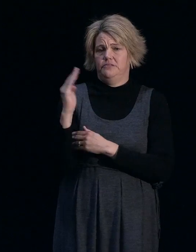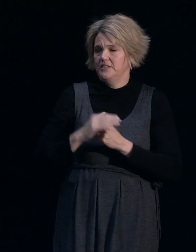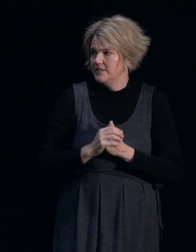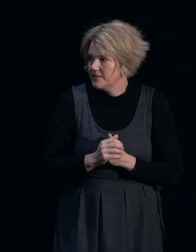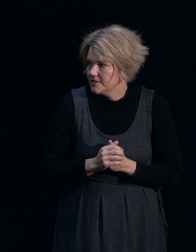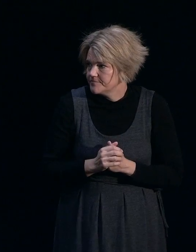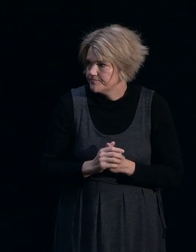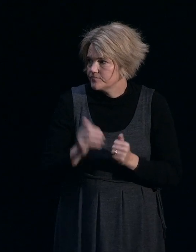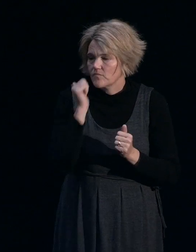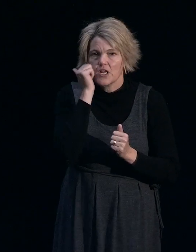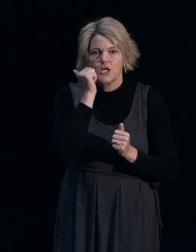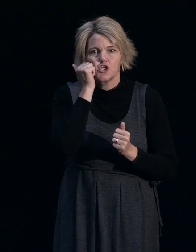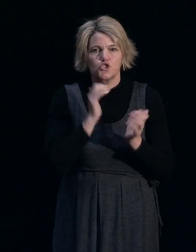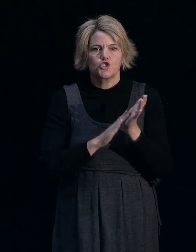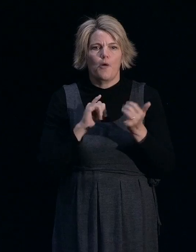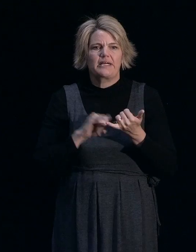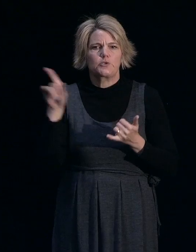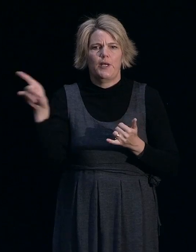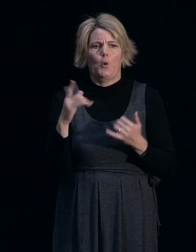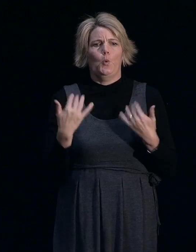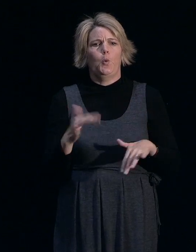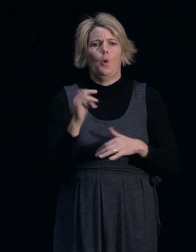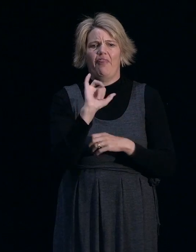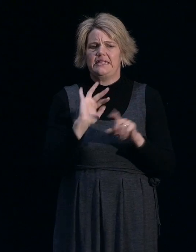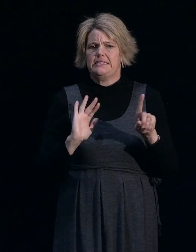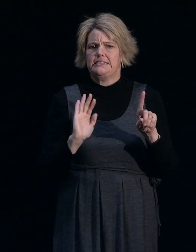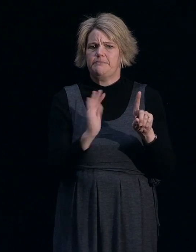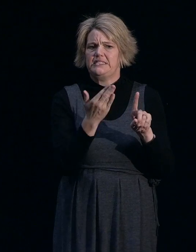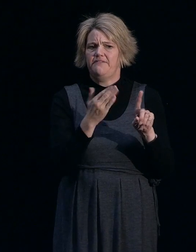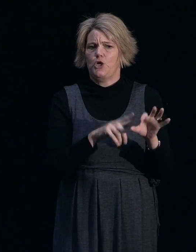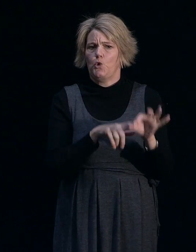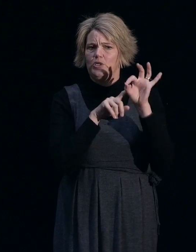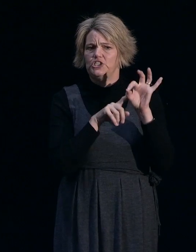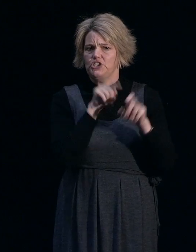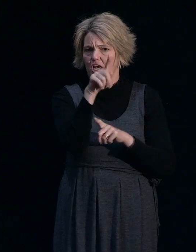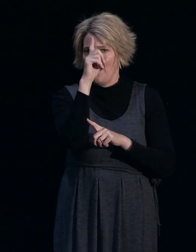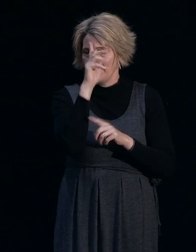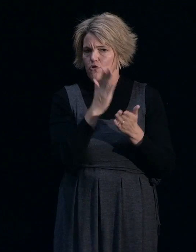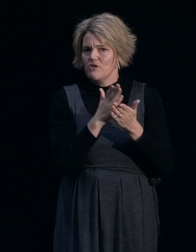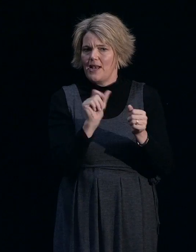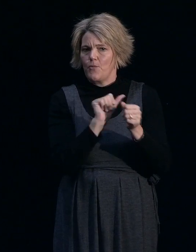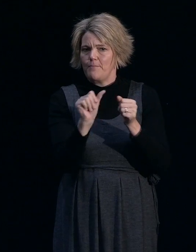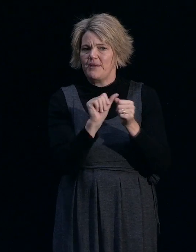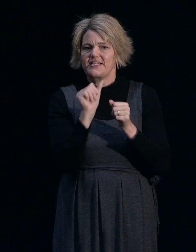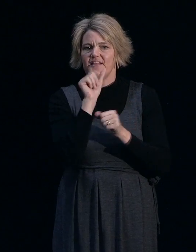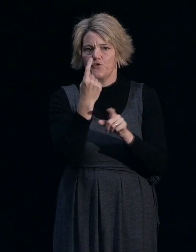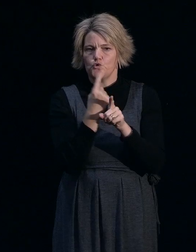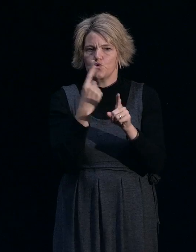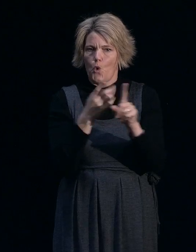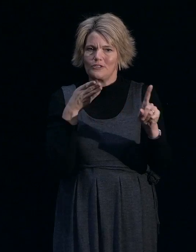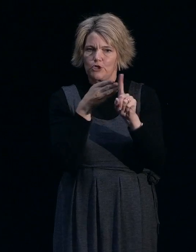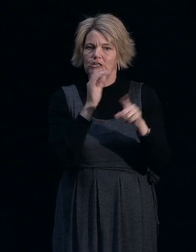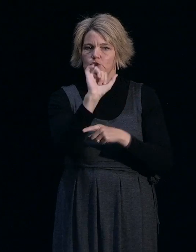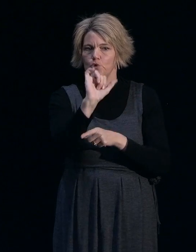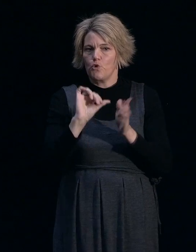That's a very specific question and I think it would really be best if you spoke with your insurer if